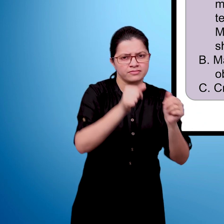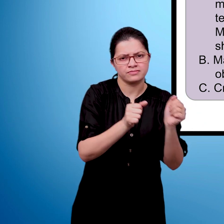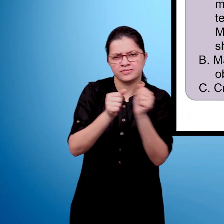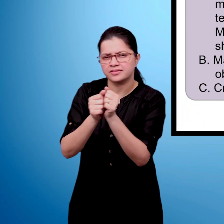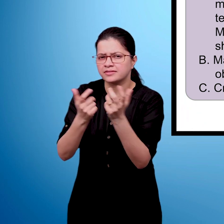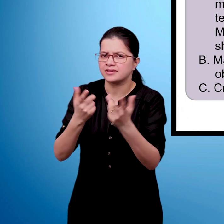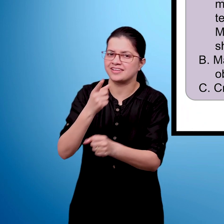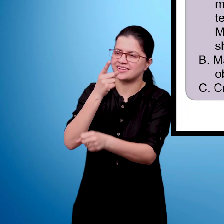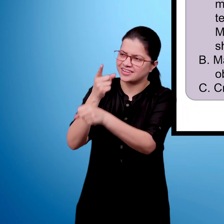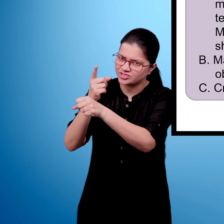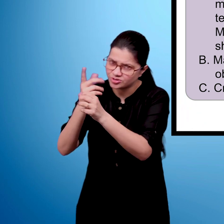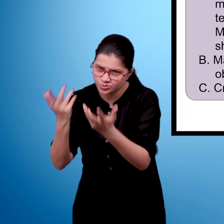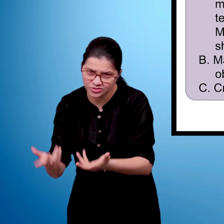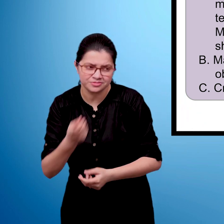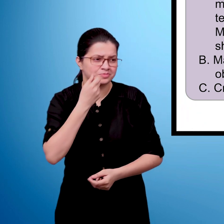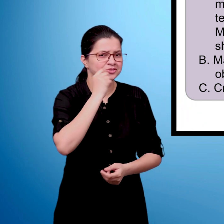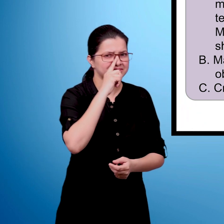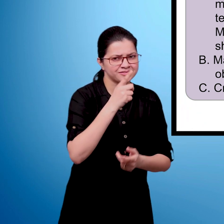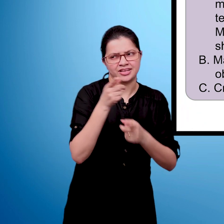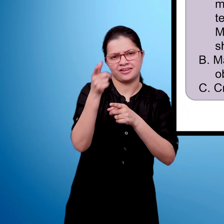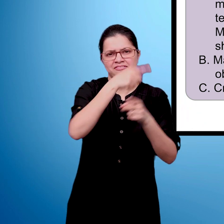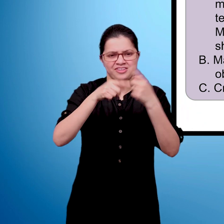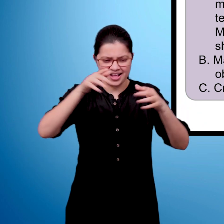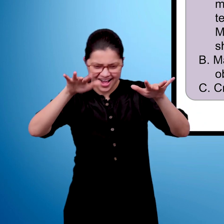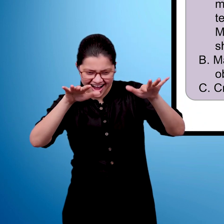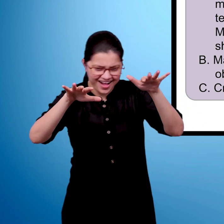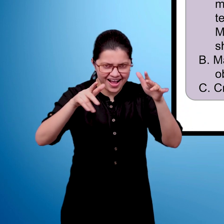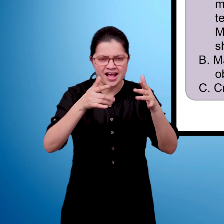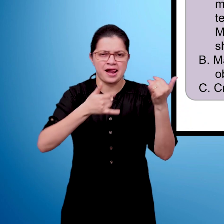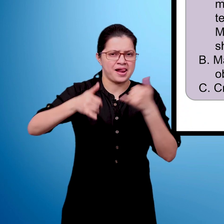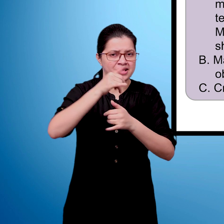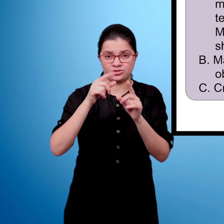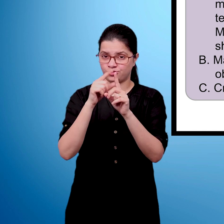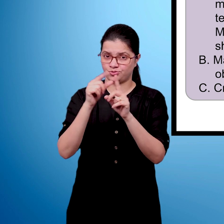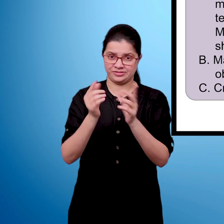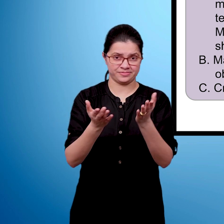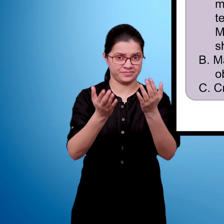Make puppets from your favorite stories and do a puppet show in your classroom.